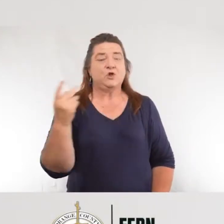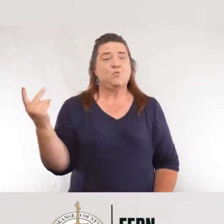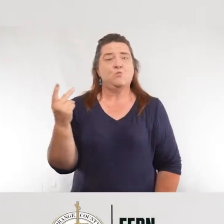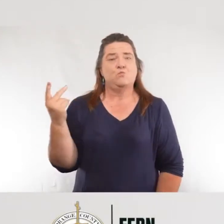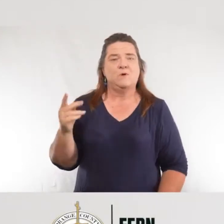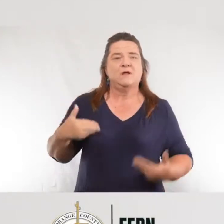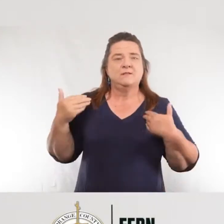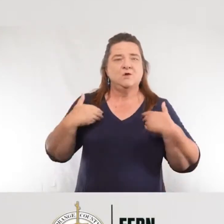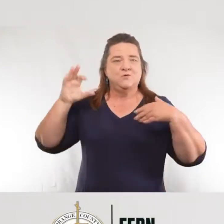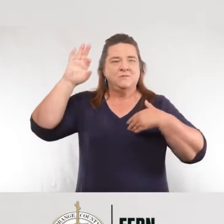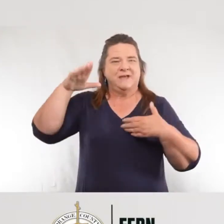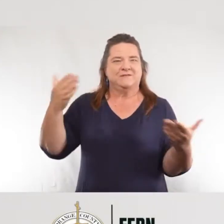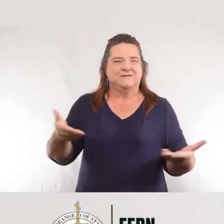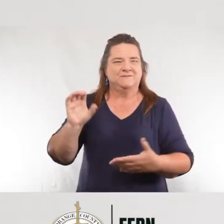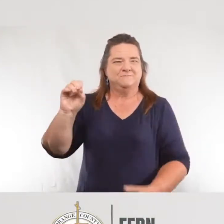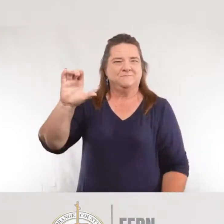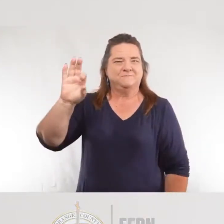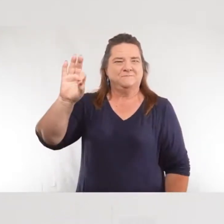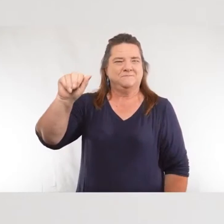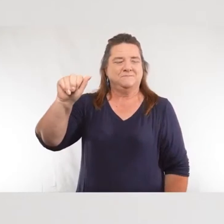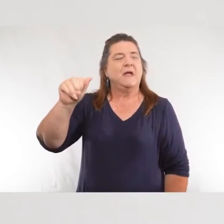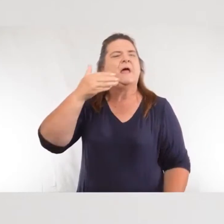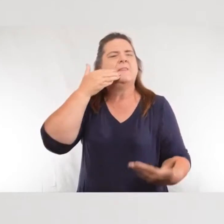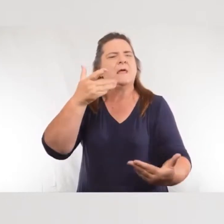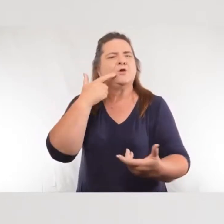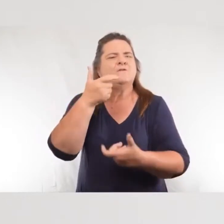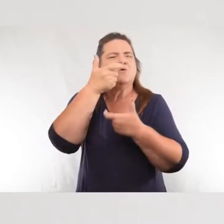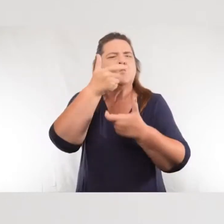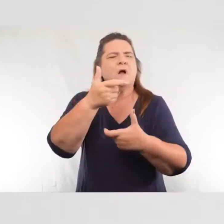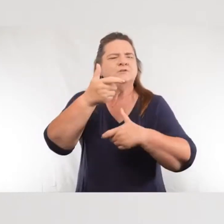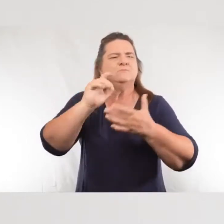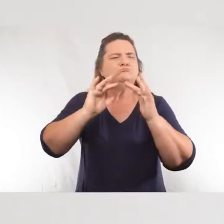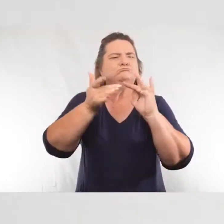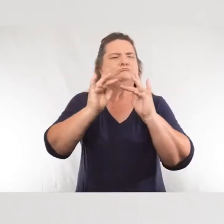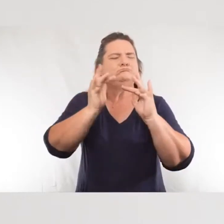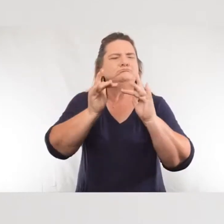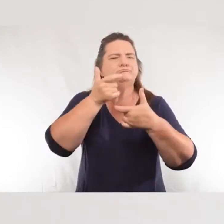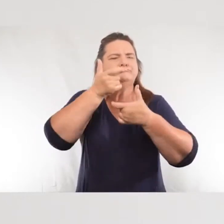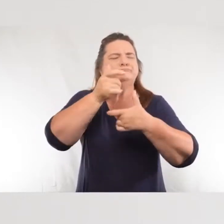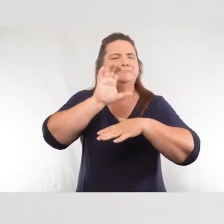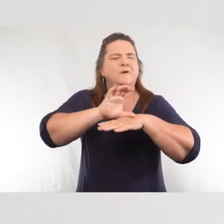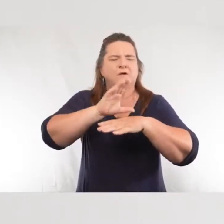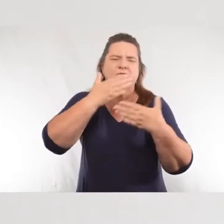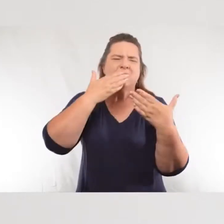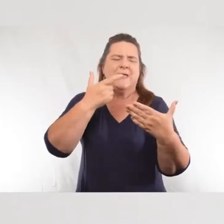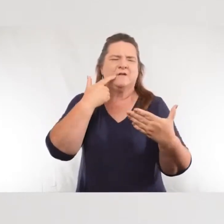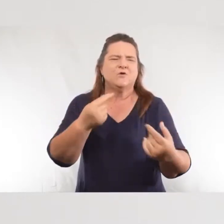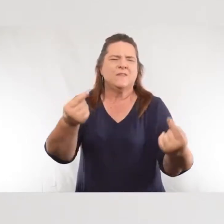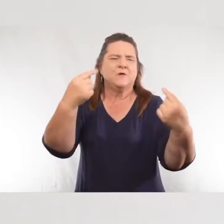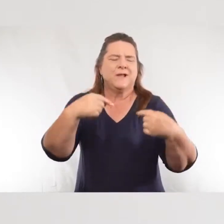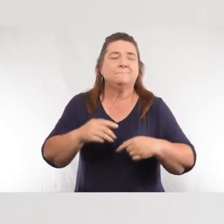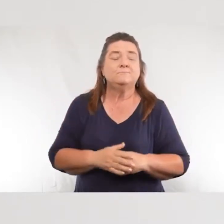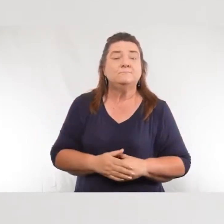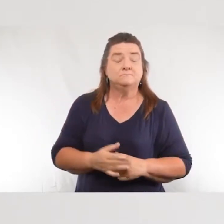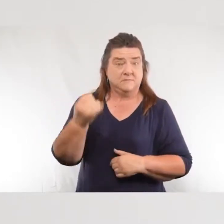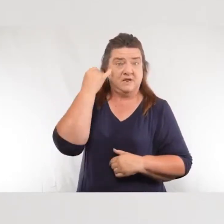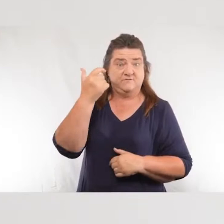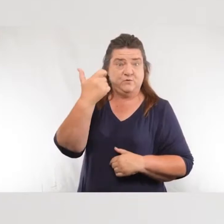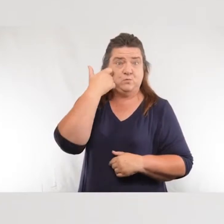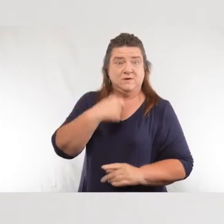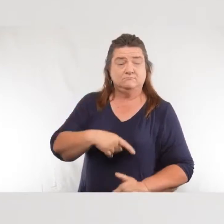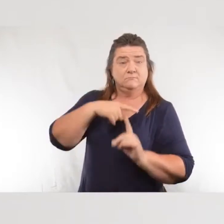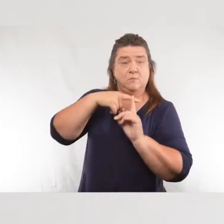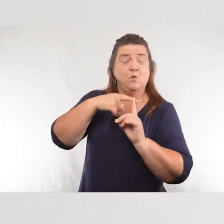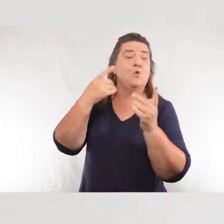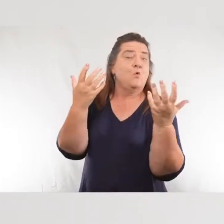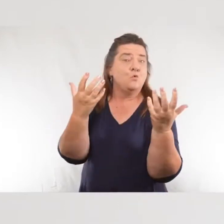youth pastors here at ocfa thank you guys for joining us for church online we're so grateful that you were able to tune in if you gave your life to